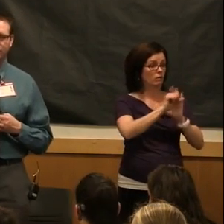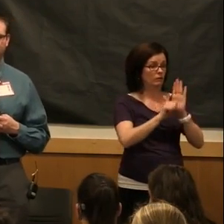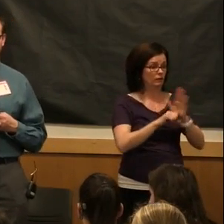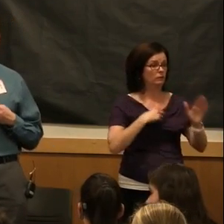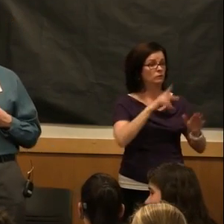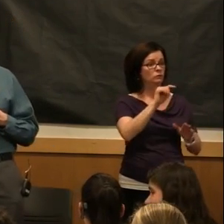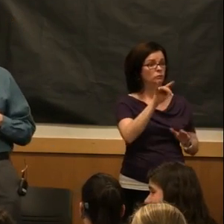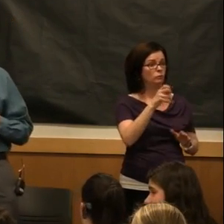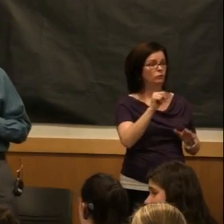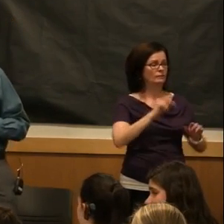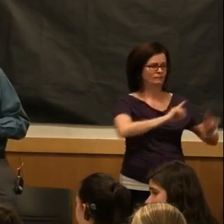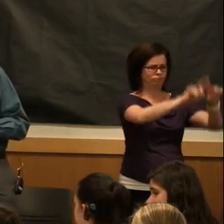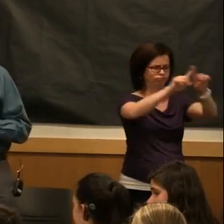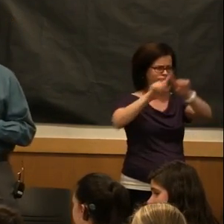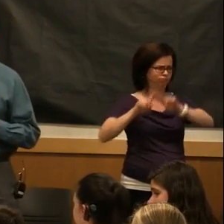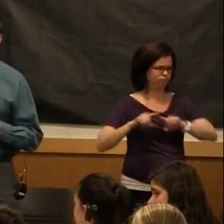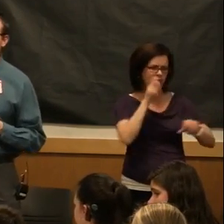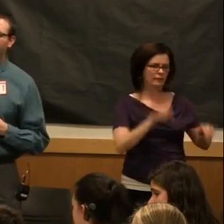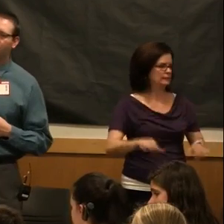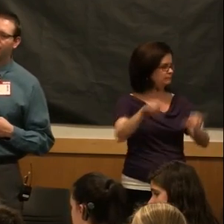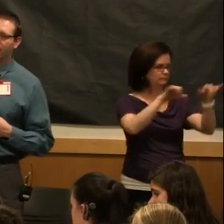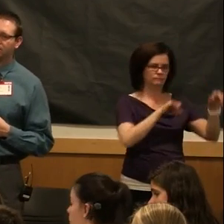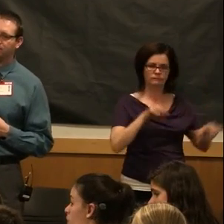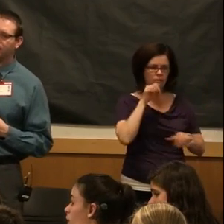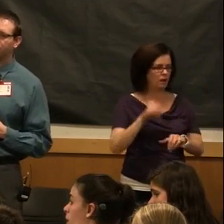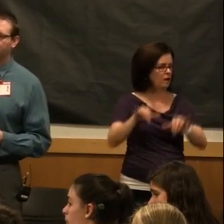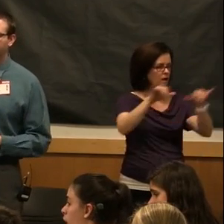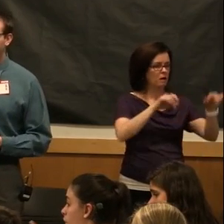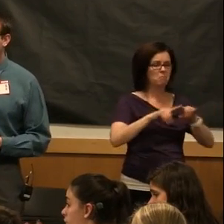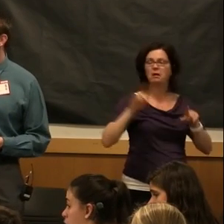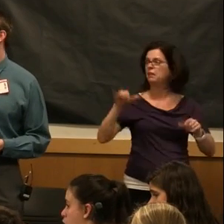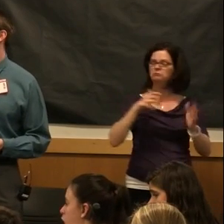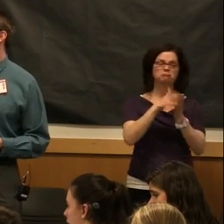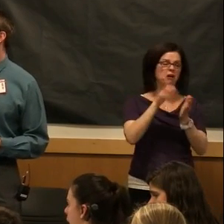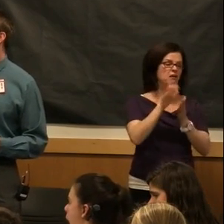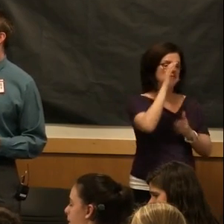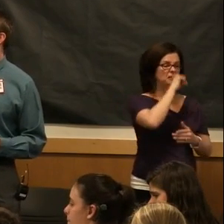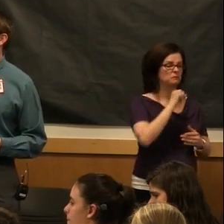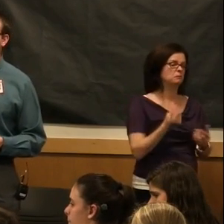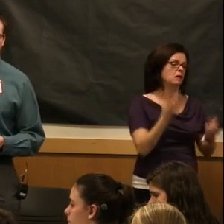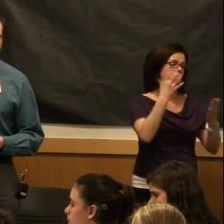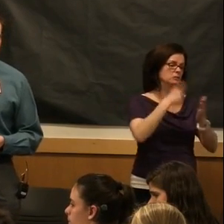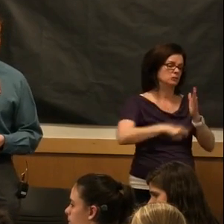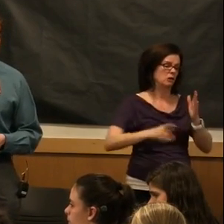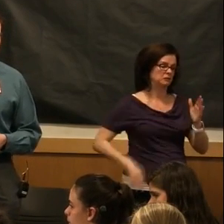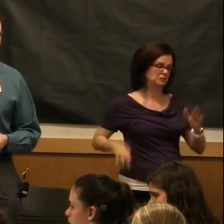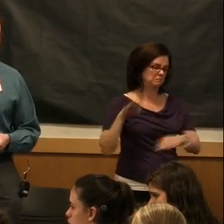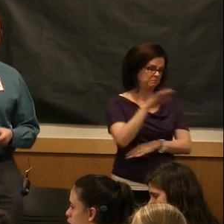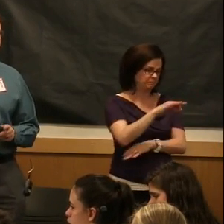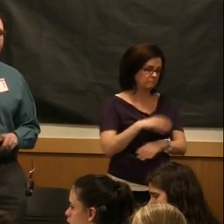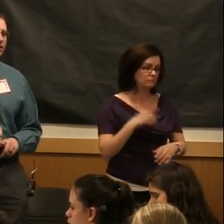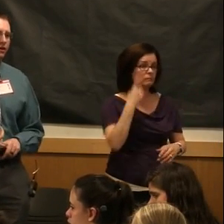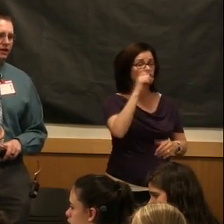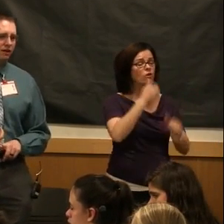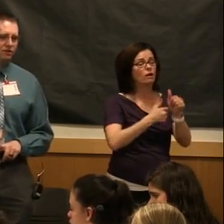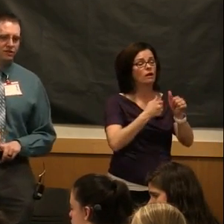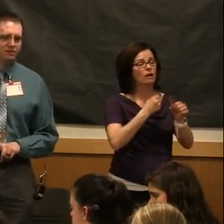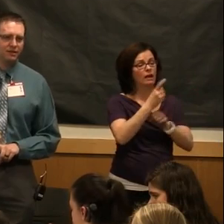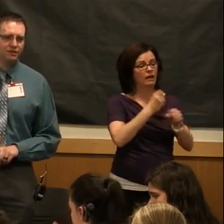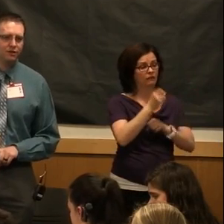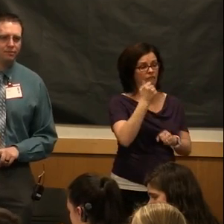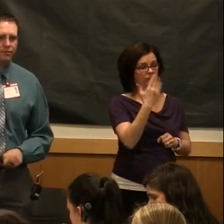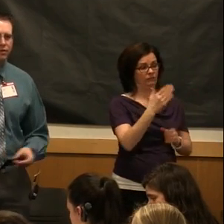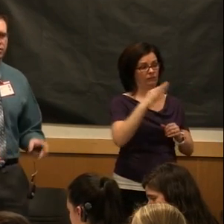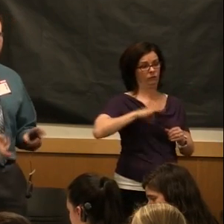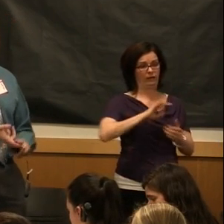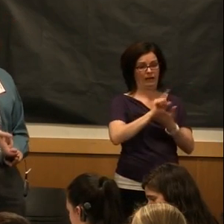different in tuition and prices, but this is kind of a rough estimate of what you would be looking at. So for per year, for 15 credit hours